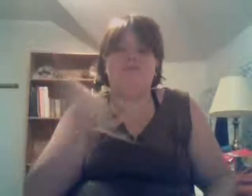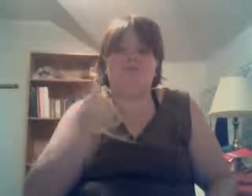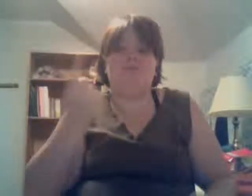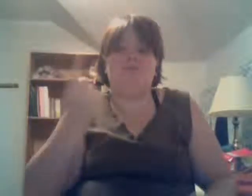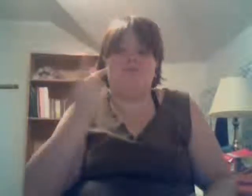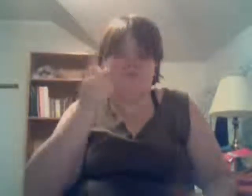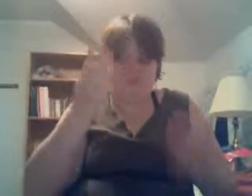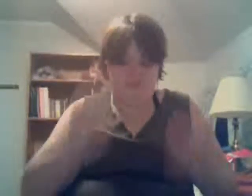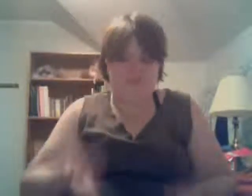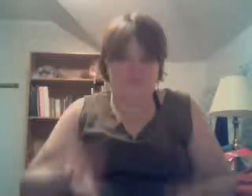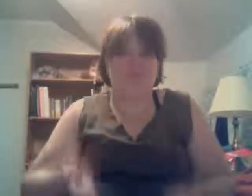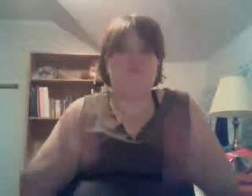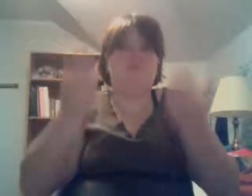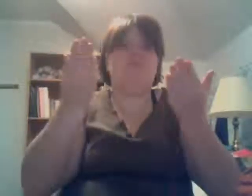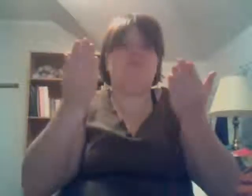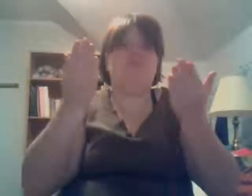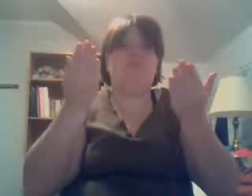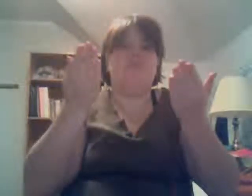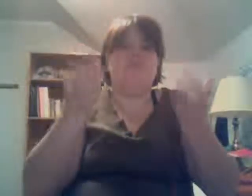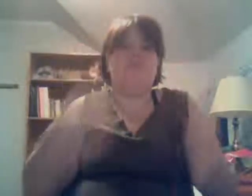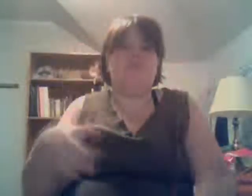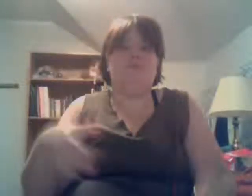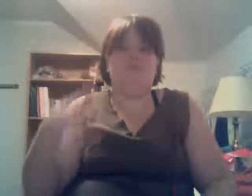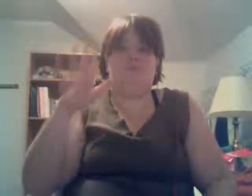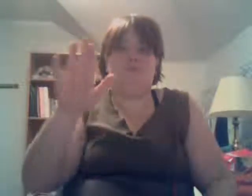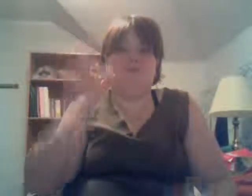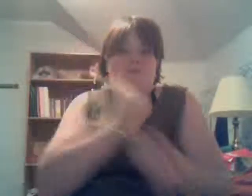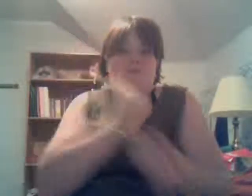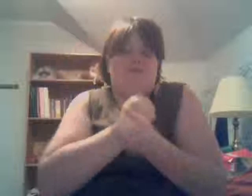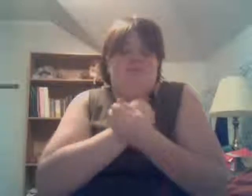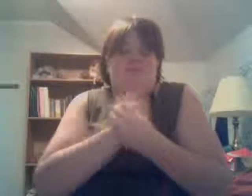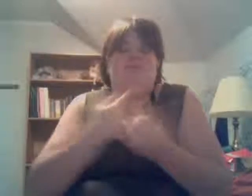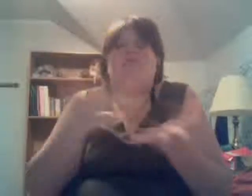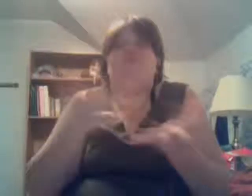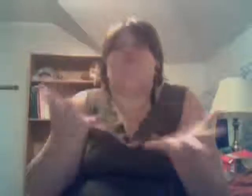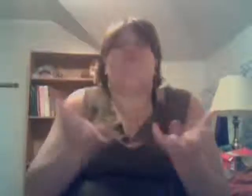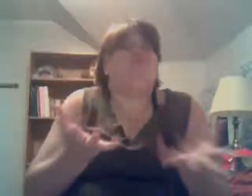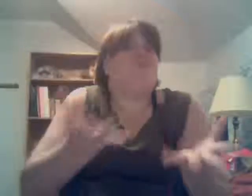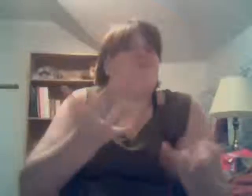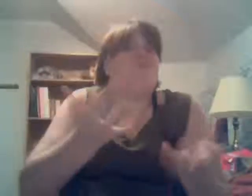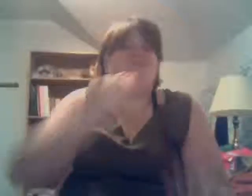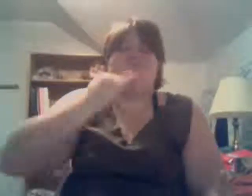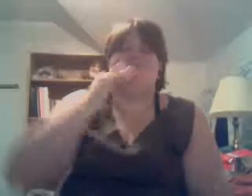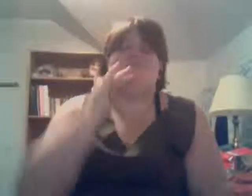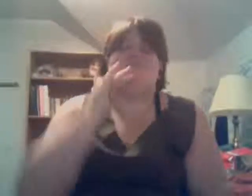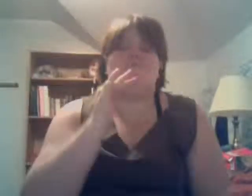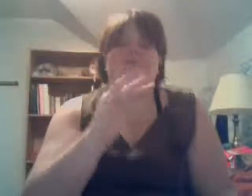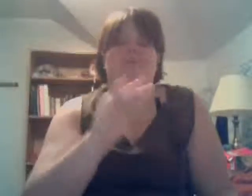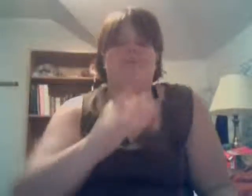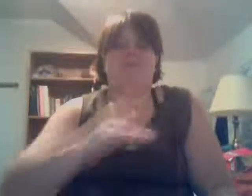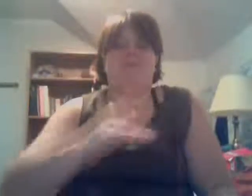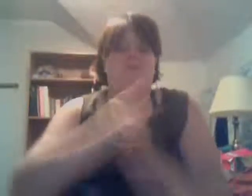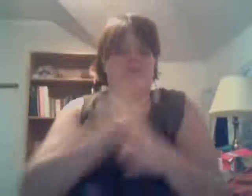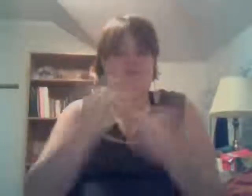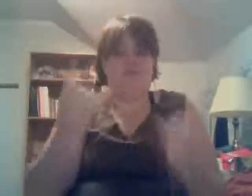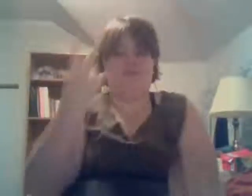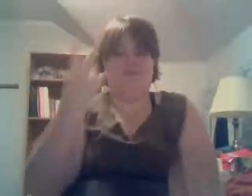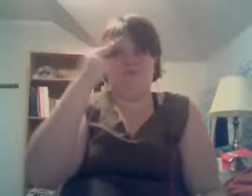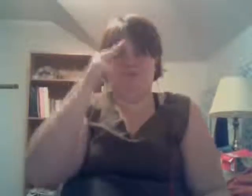If only you saw what I could see You understand why I want you so desperately Right now I'm